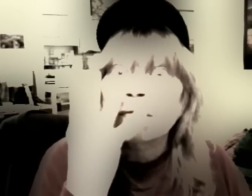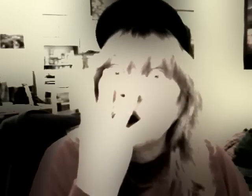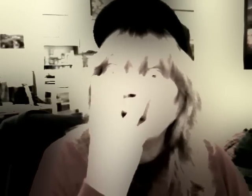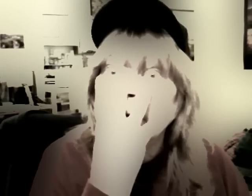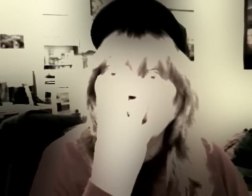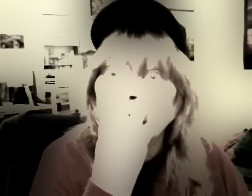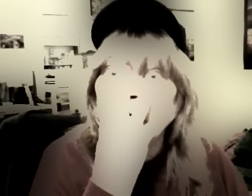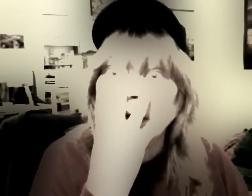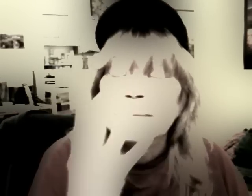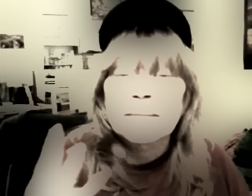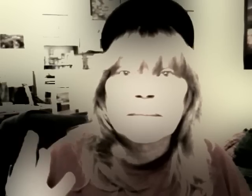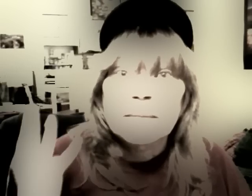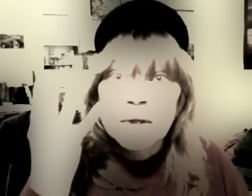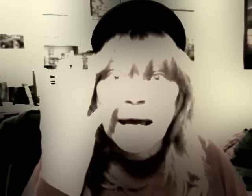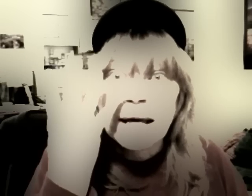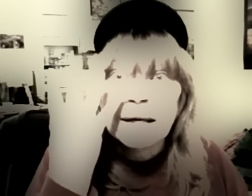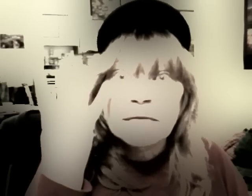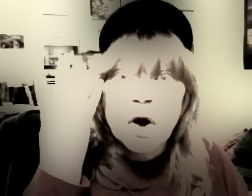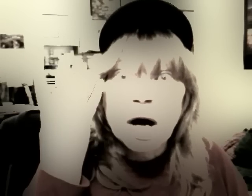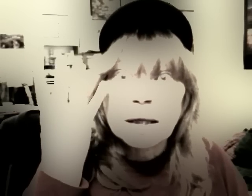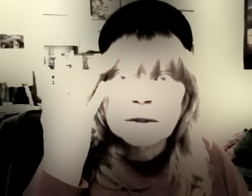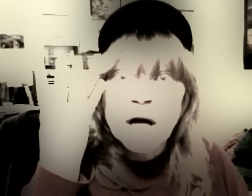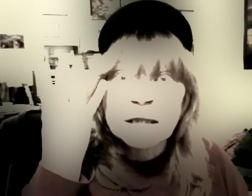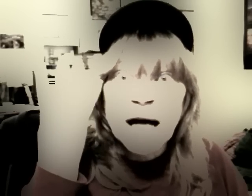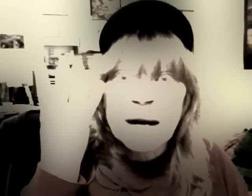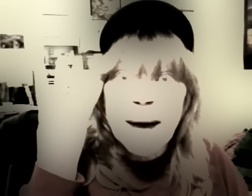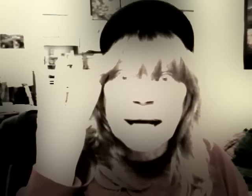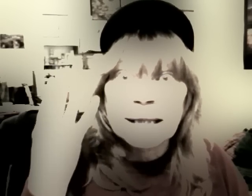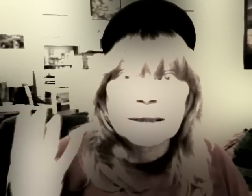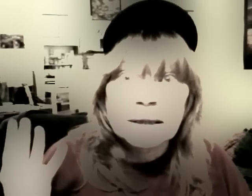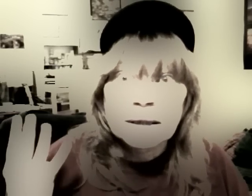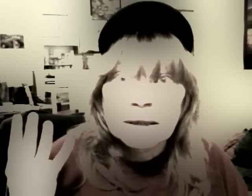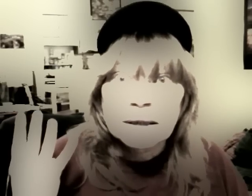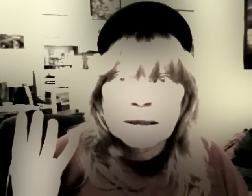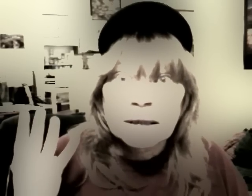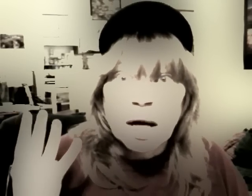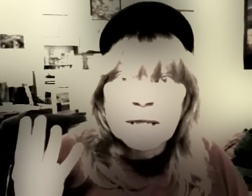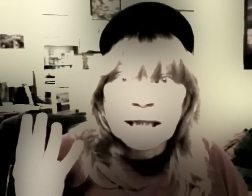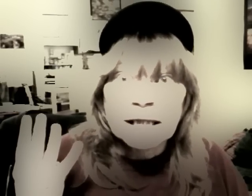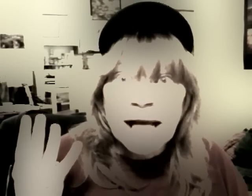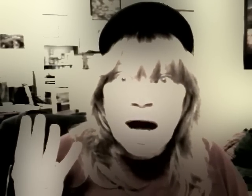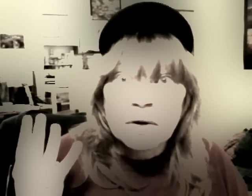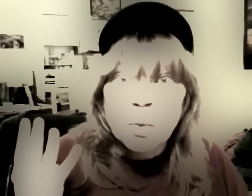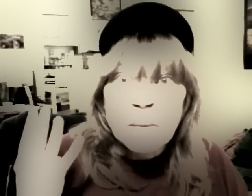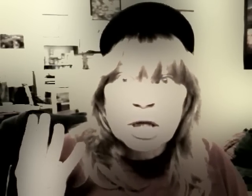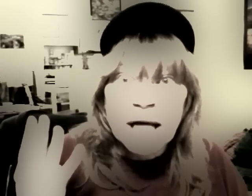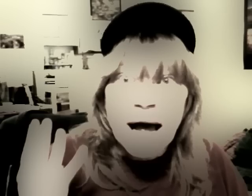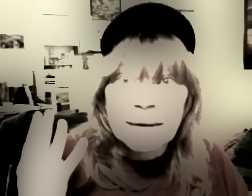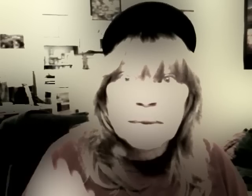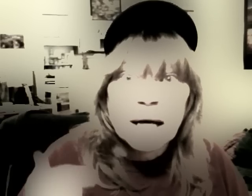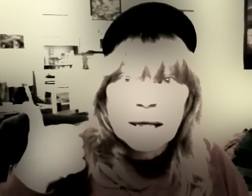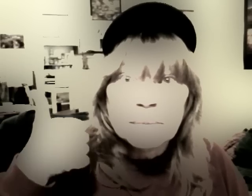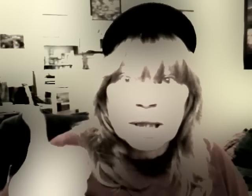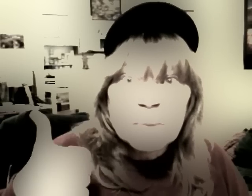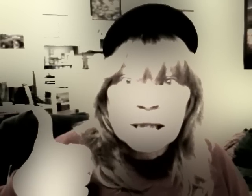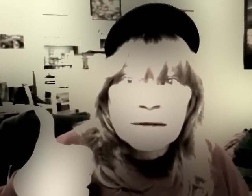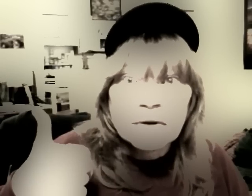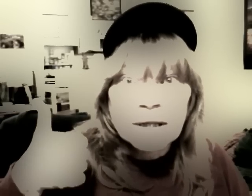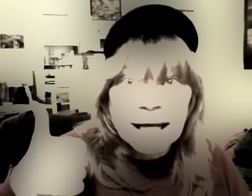four, four. Okay, four, talk to God about it. Are we clear now? One more time. Be a believer. That gets